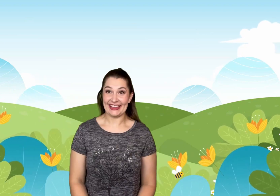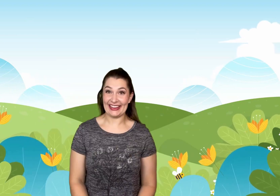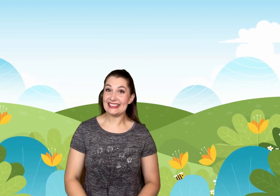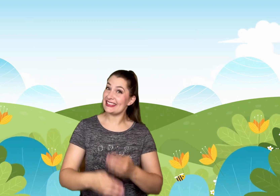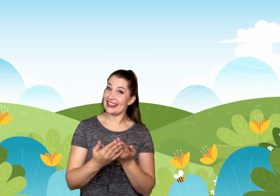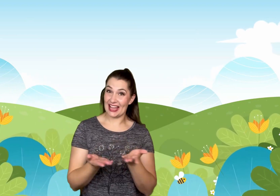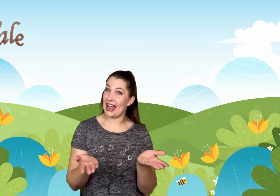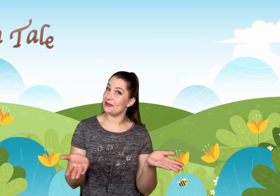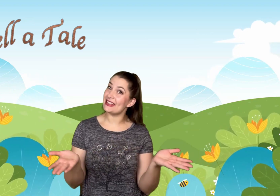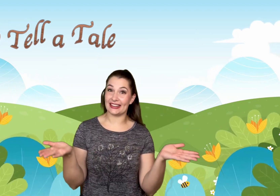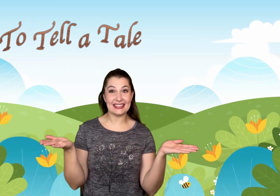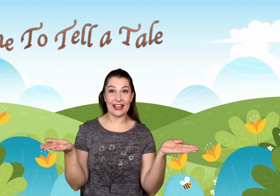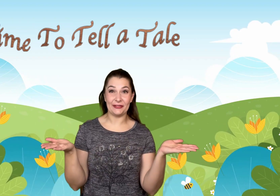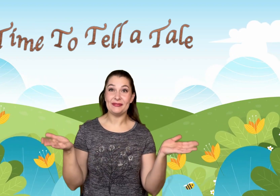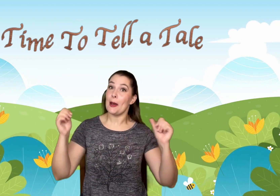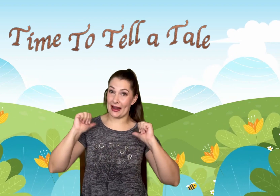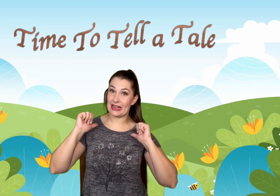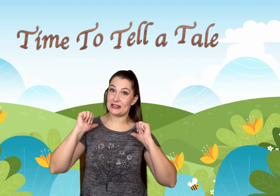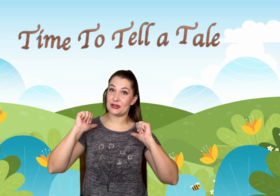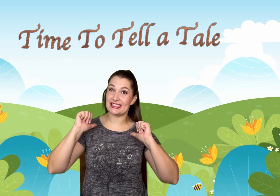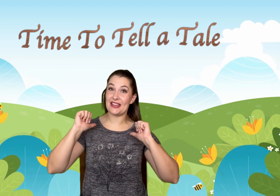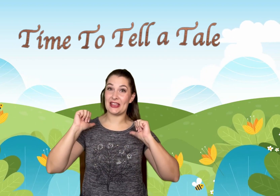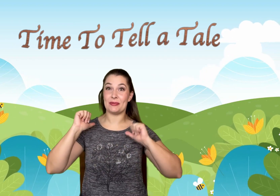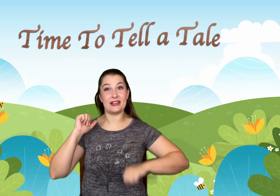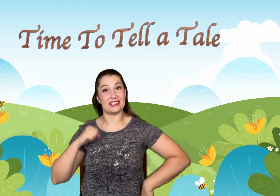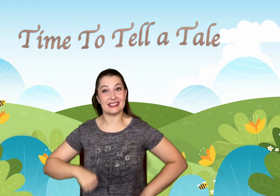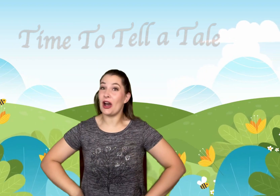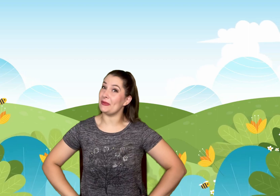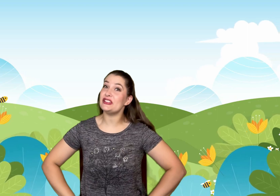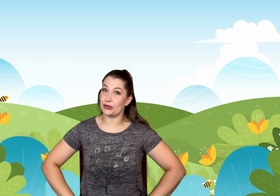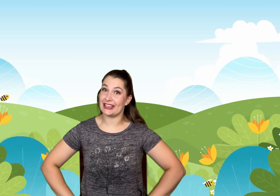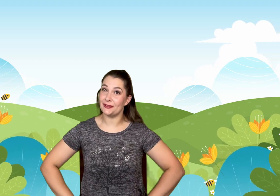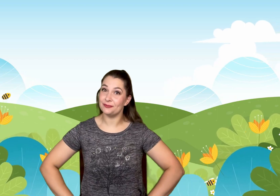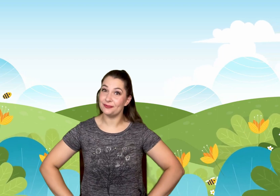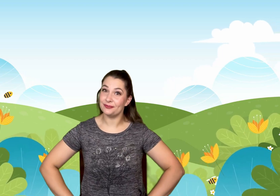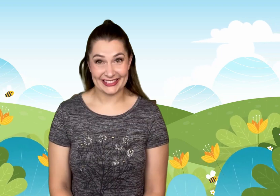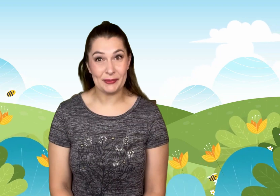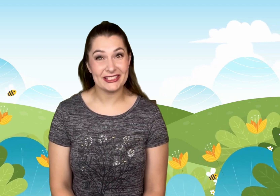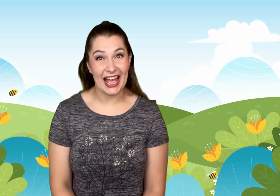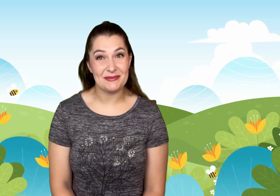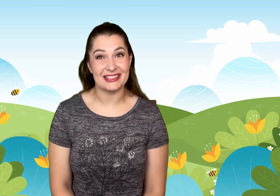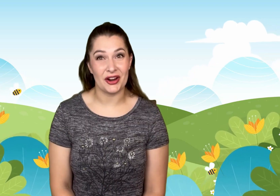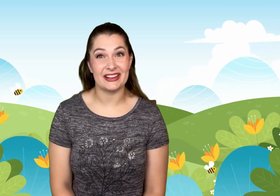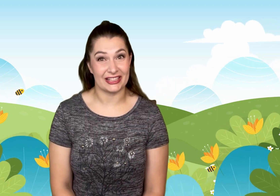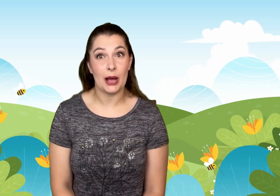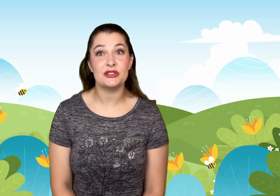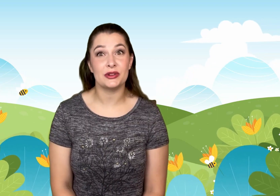It's time to tell a tale. My name is Juki Davey, but you can just call me Juki. Summer time is starting to come to a